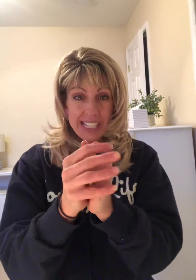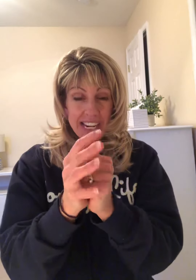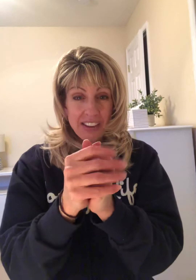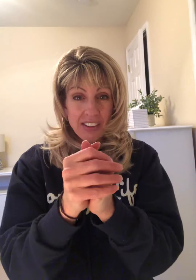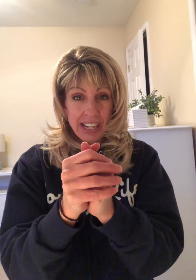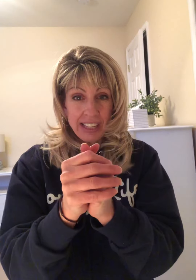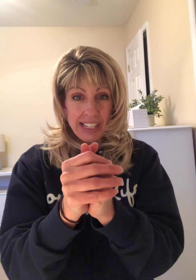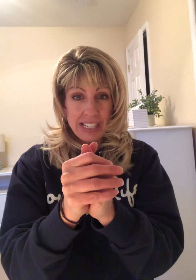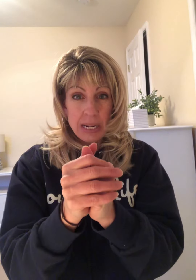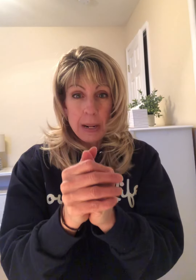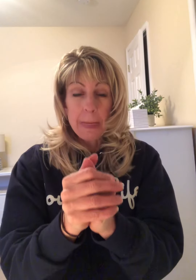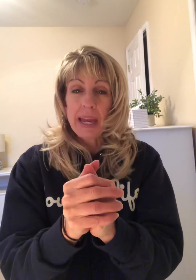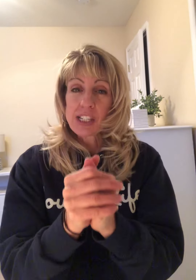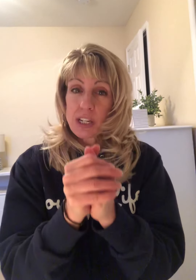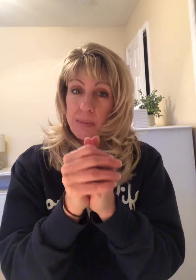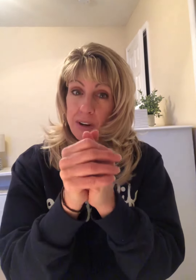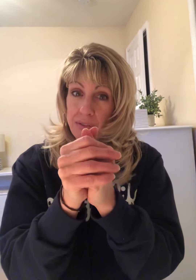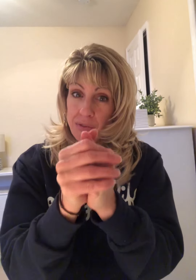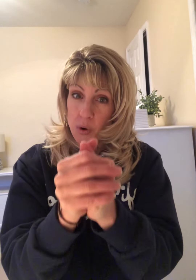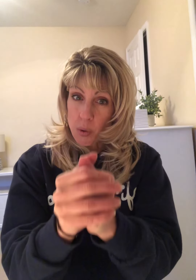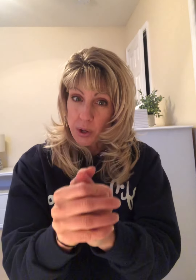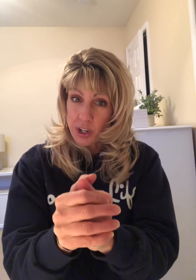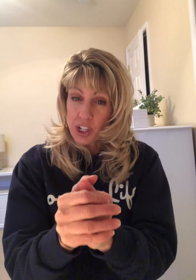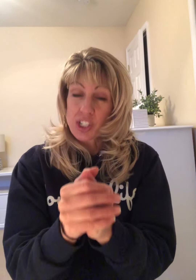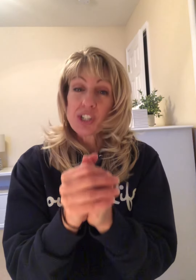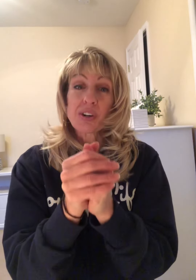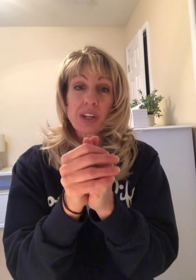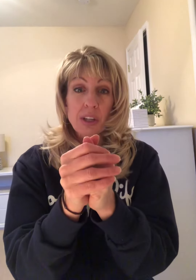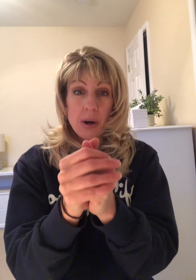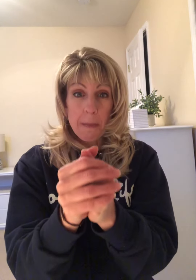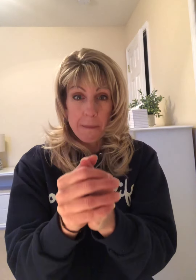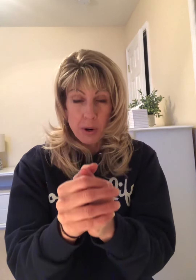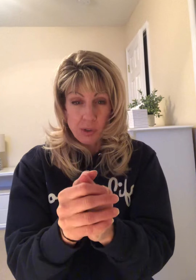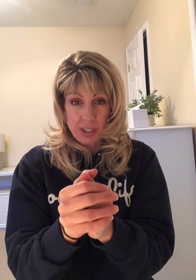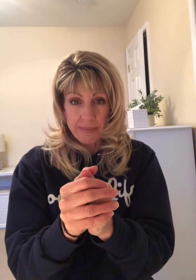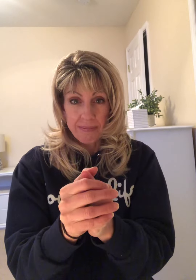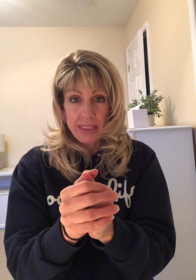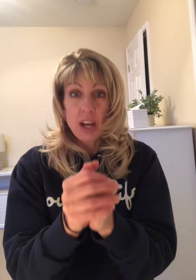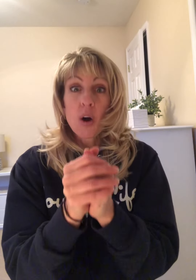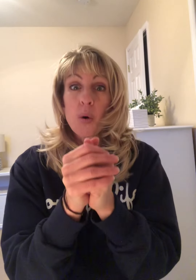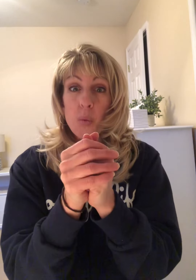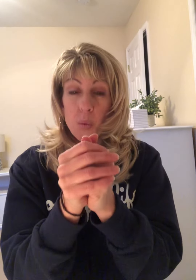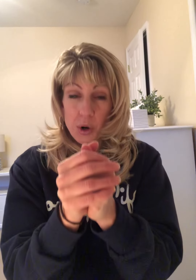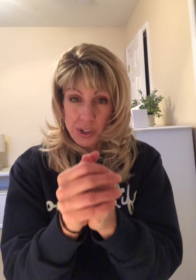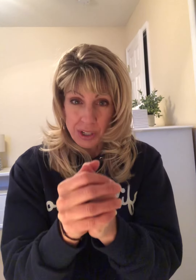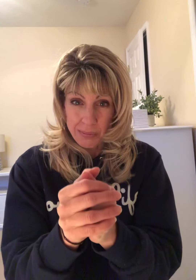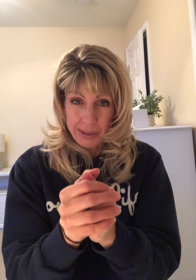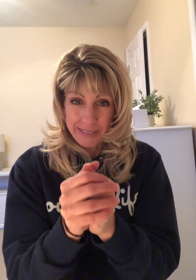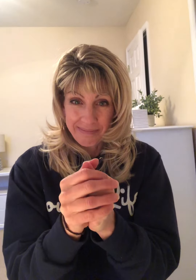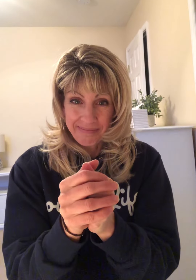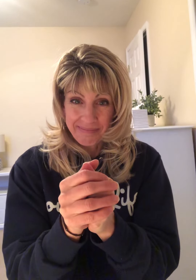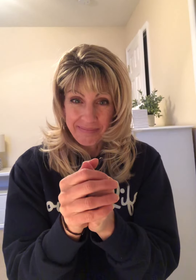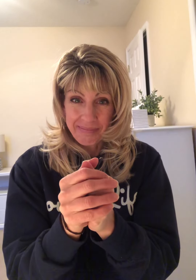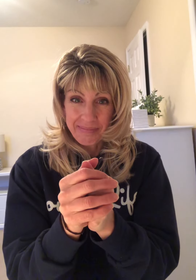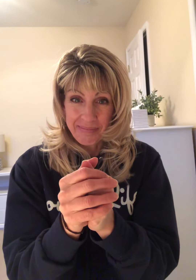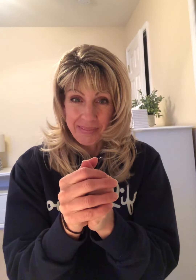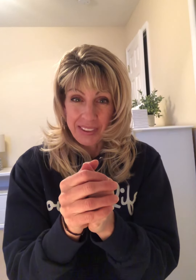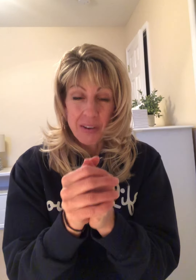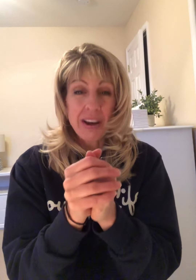together like this, and it's going to be a forward circular motion. Worship. Okay,